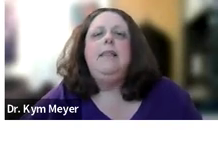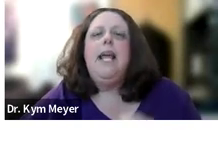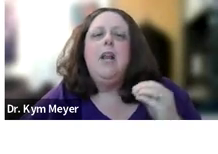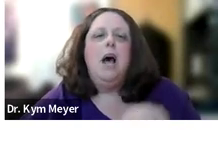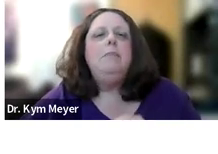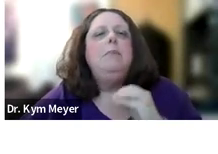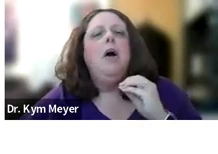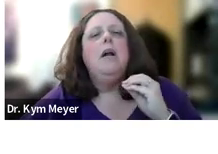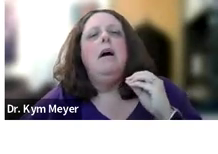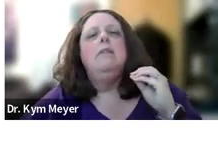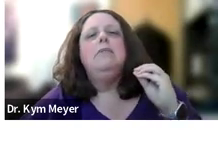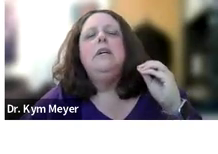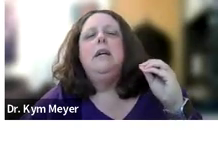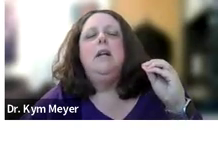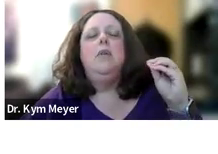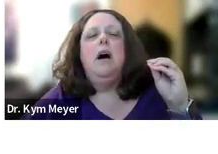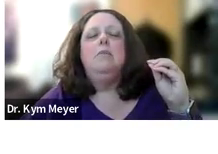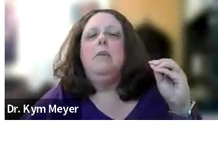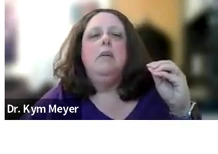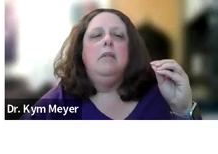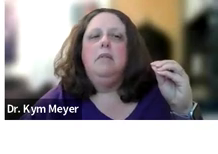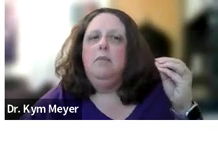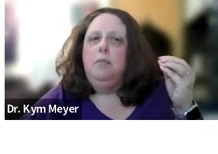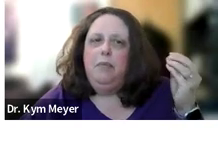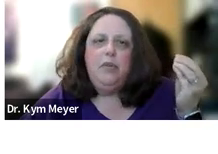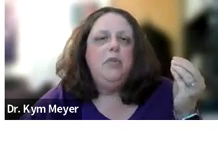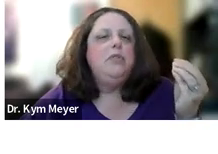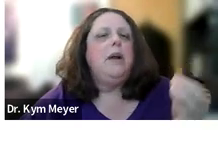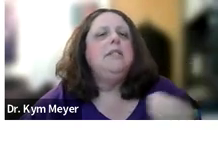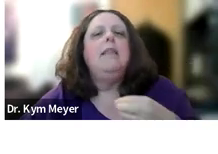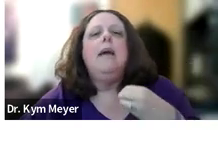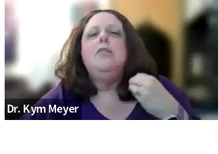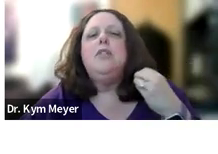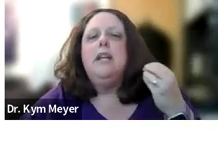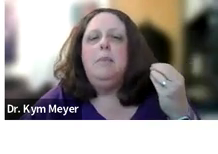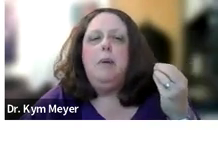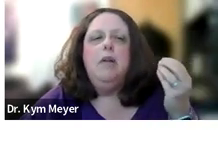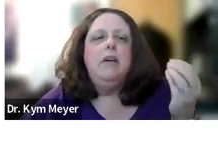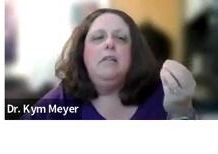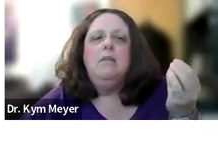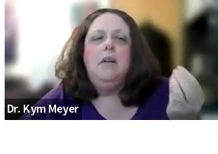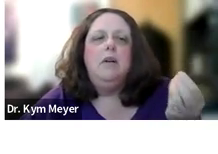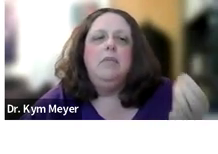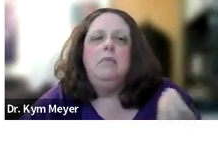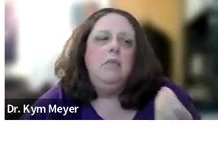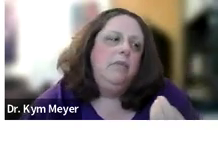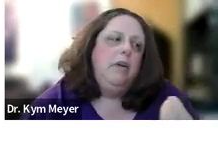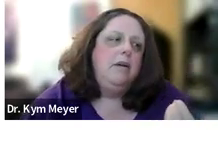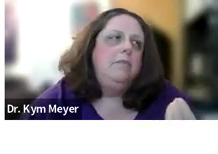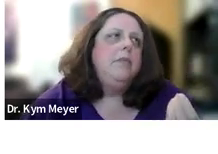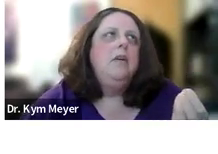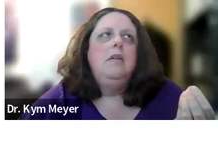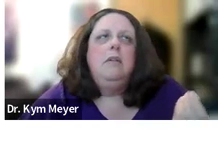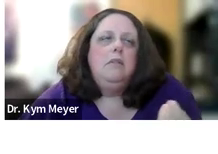meaning they cannot be part of, you know, um, the, the folks who use American sign language that cannot be part of the, the, you know, the,